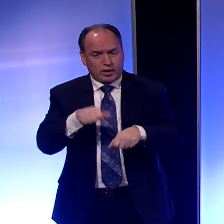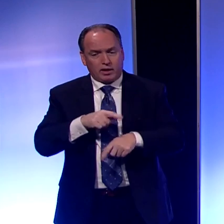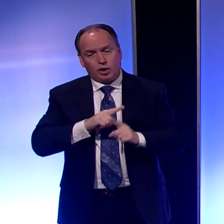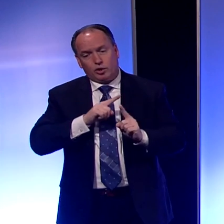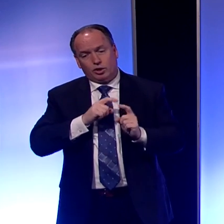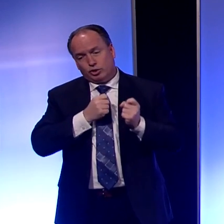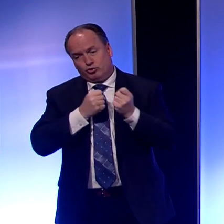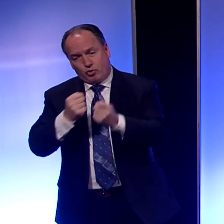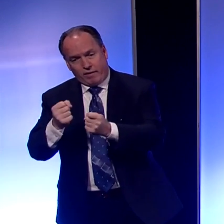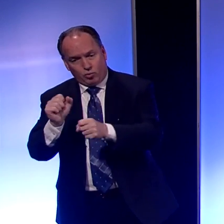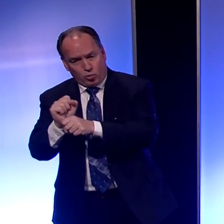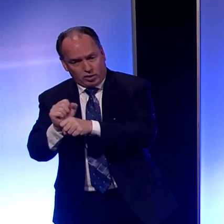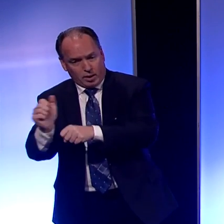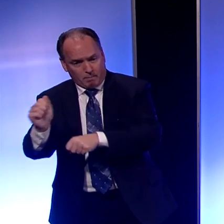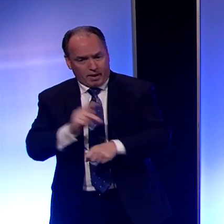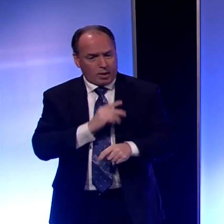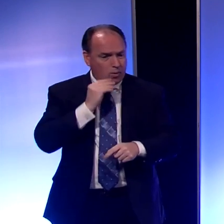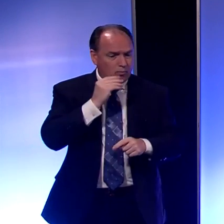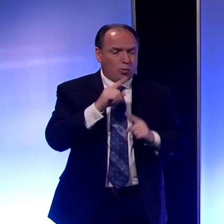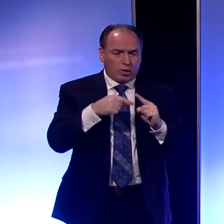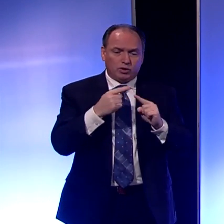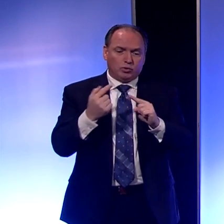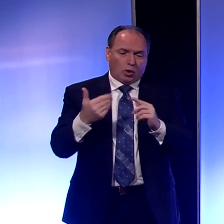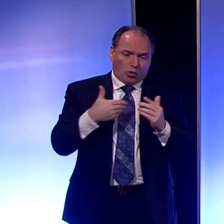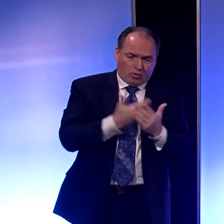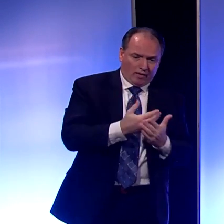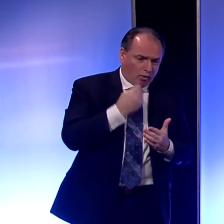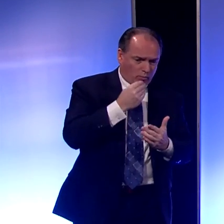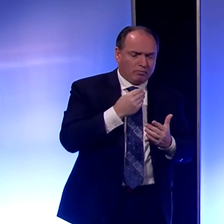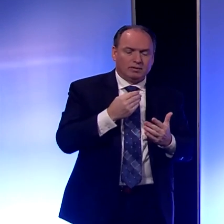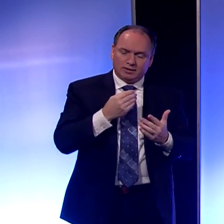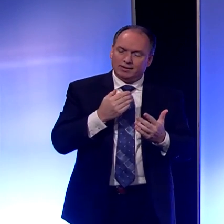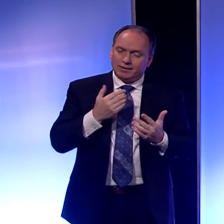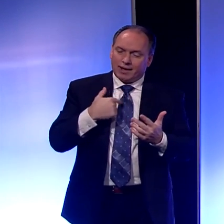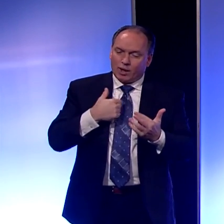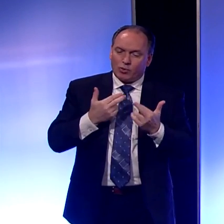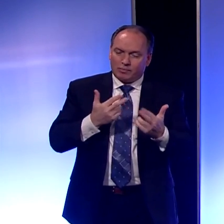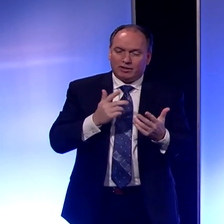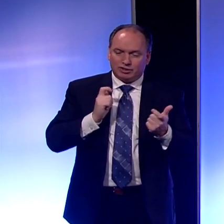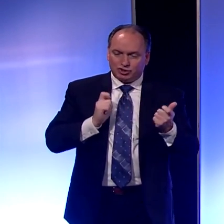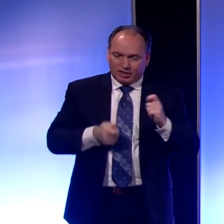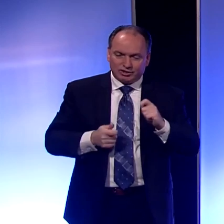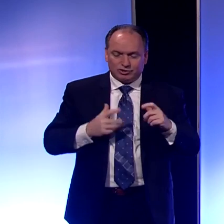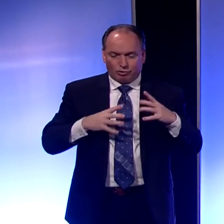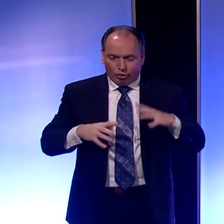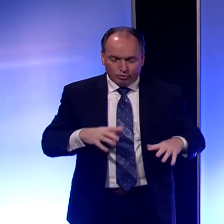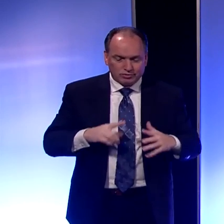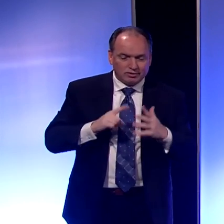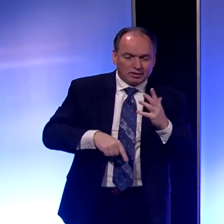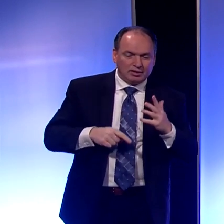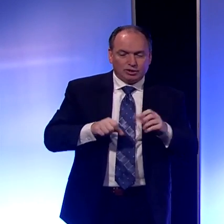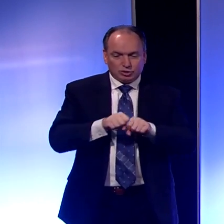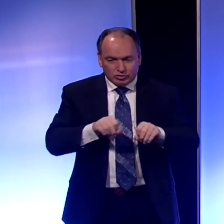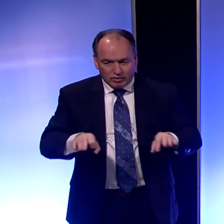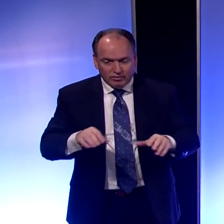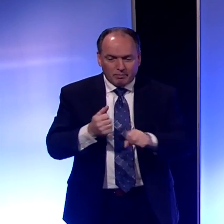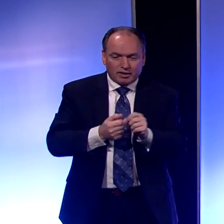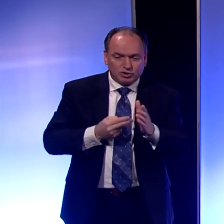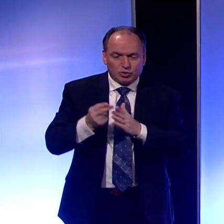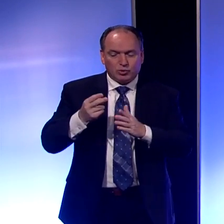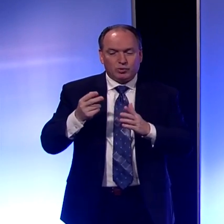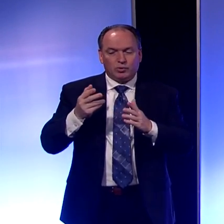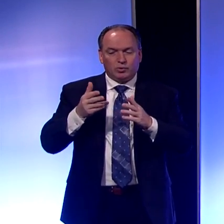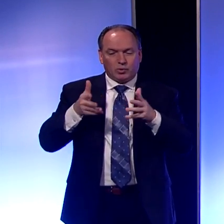And when you come home, I would recommend that you do some of those things I just talked about, in terms of changing your clothes, taking your shoes off, and making sure you leave